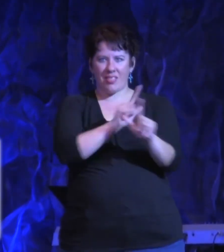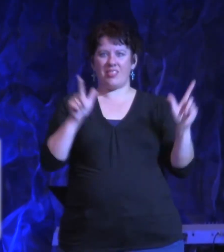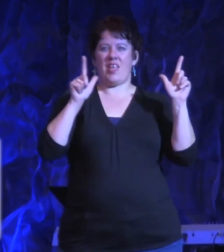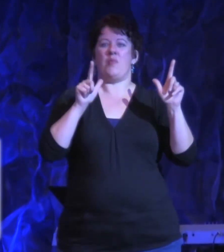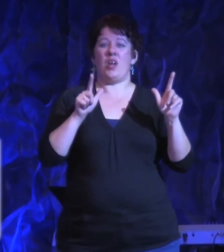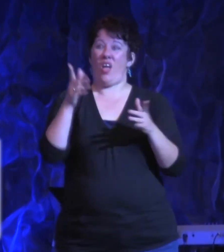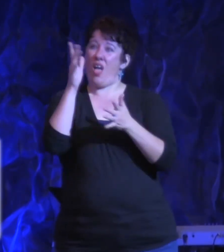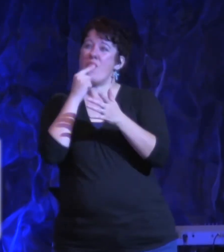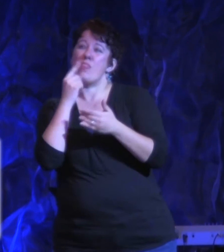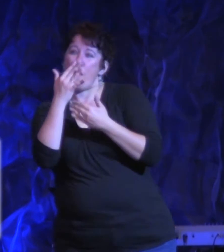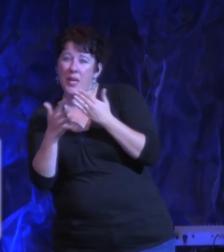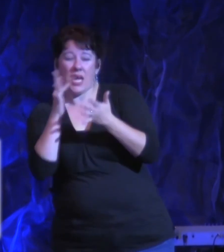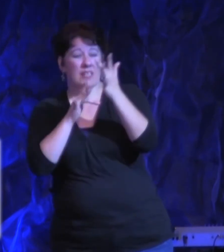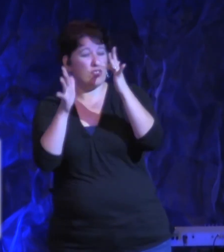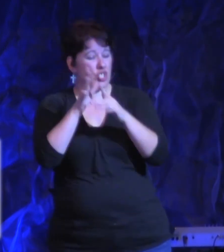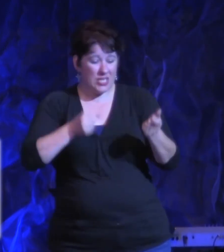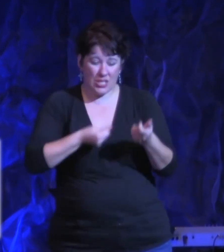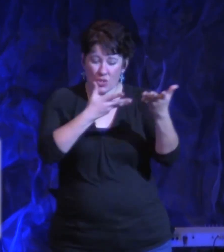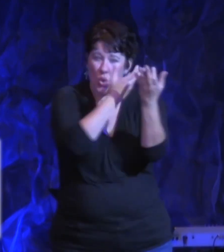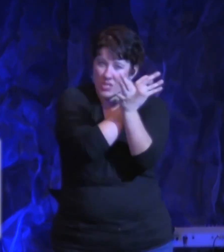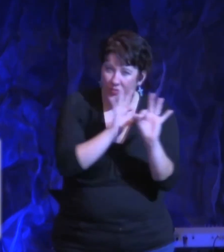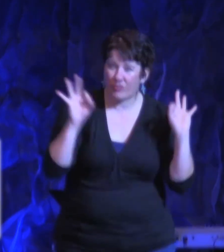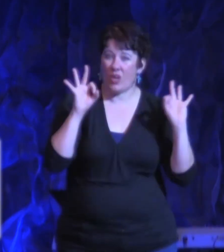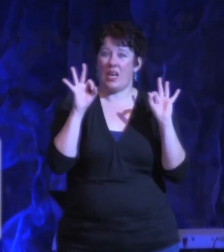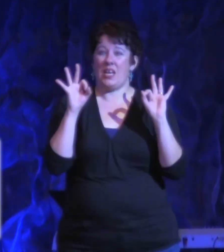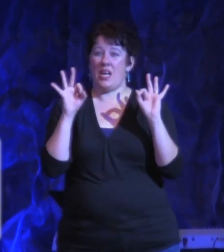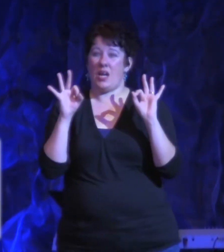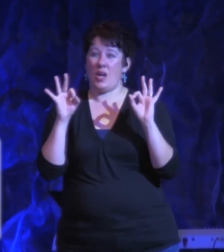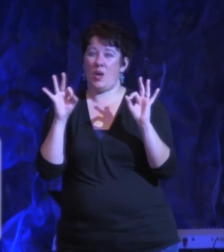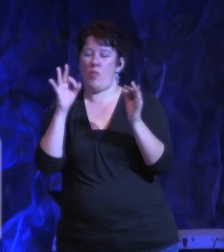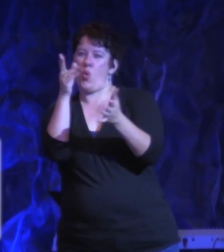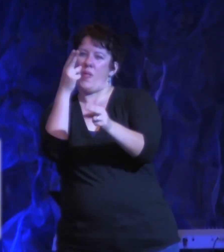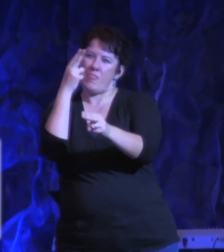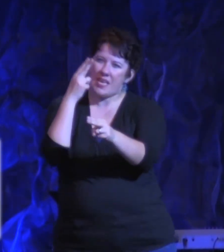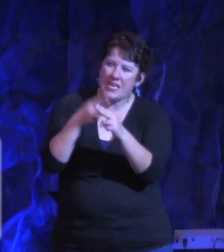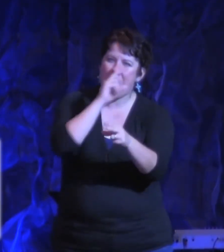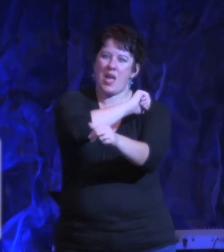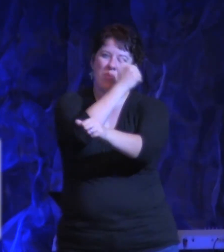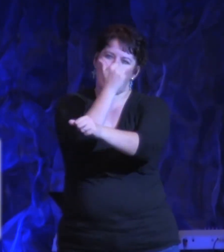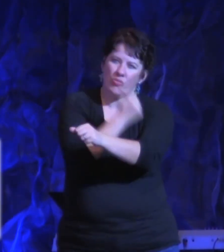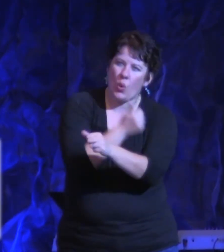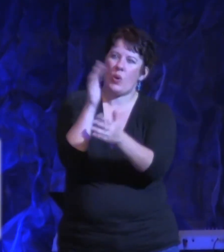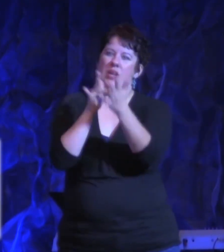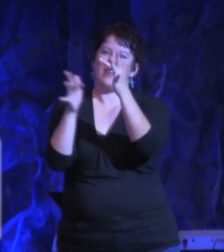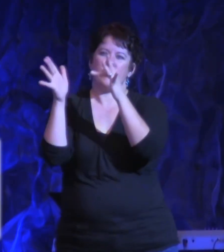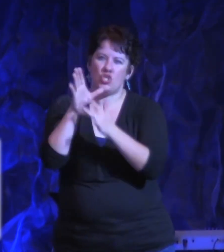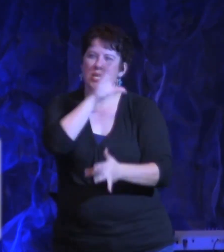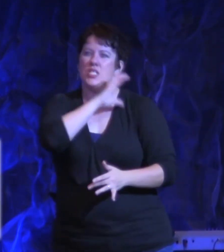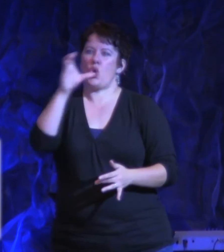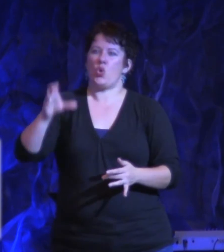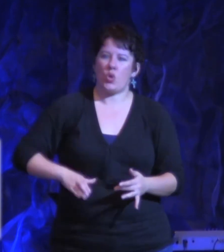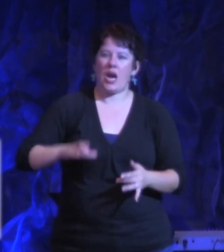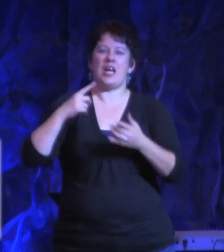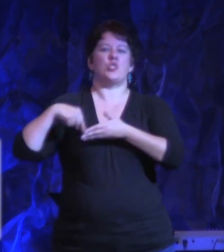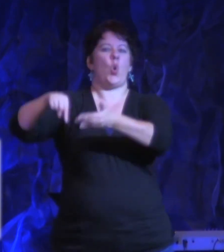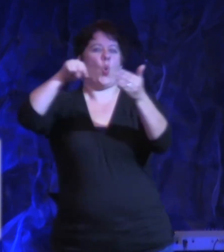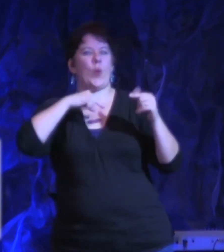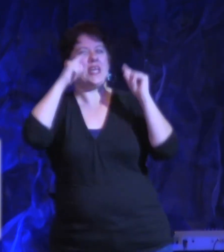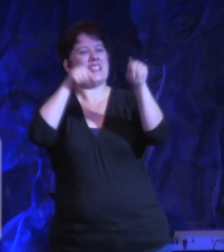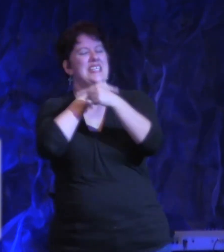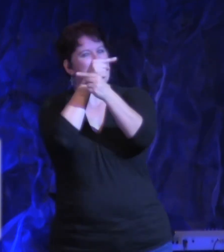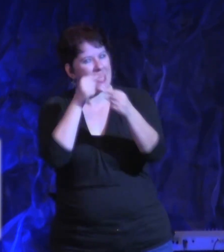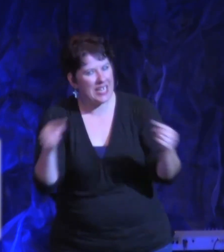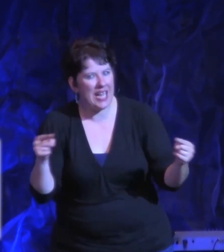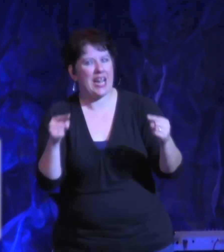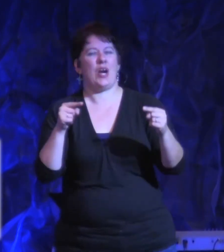The blood of Jesus sets you free in the name and the authority of Jesus Christ. We declare that the